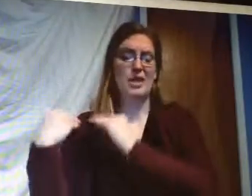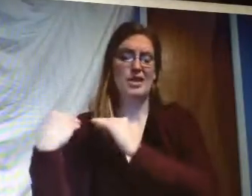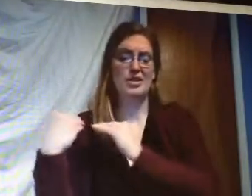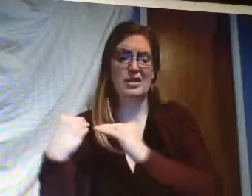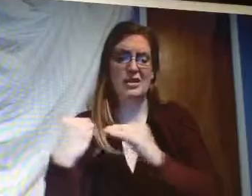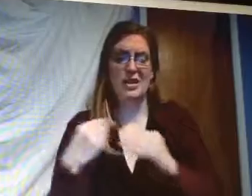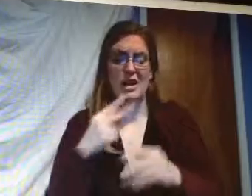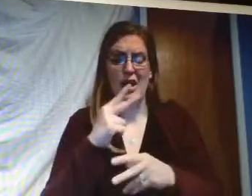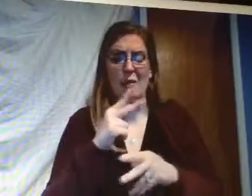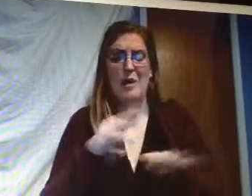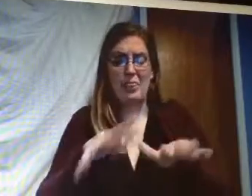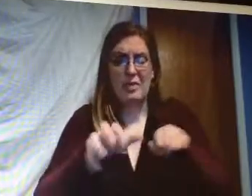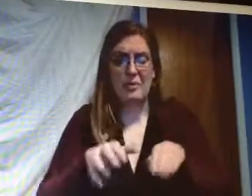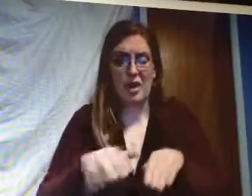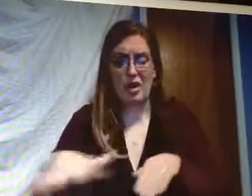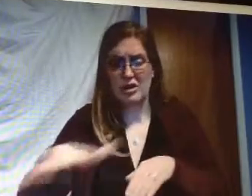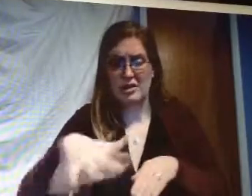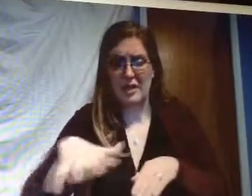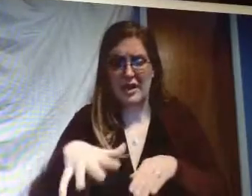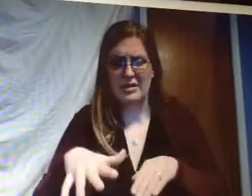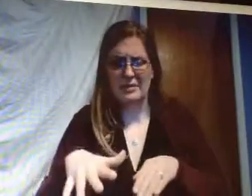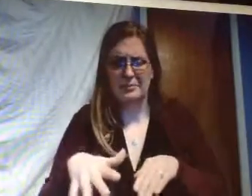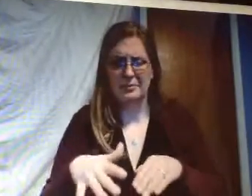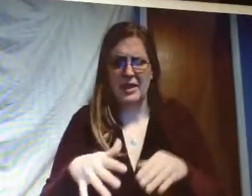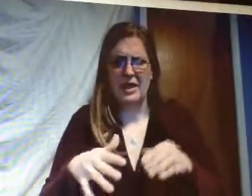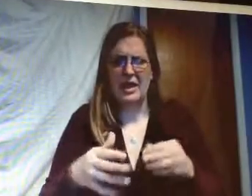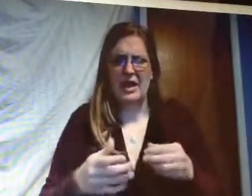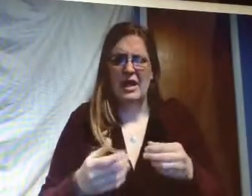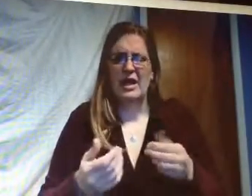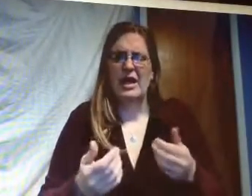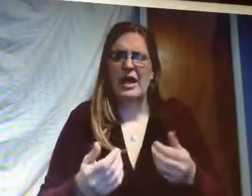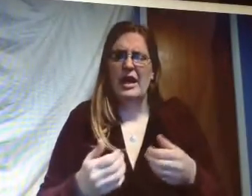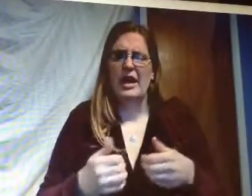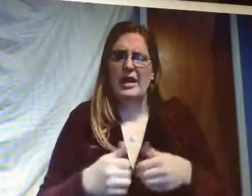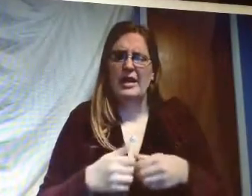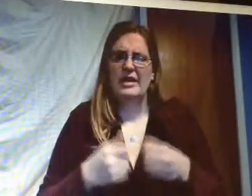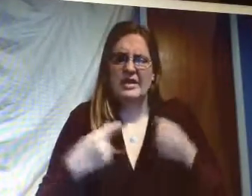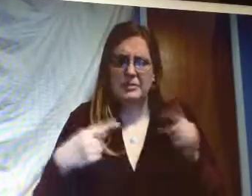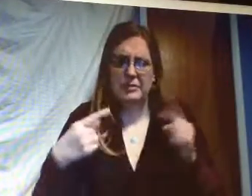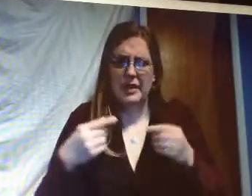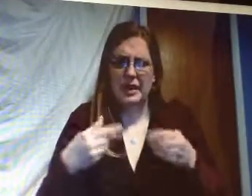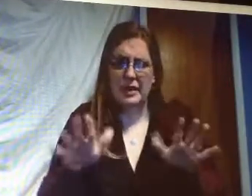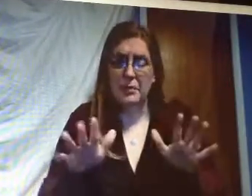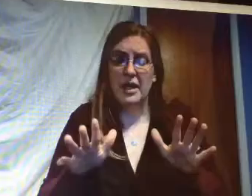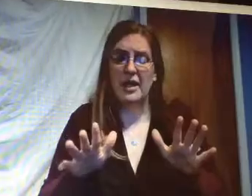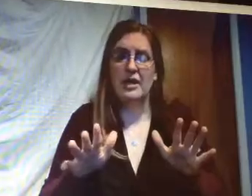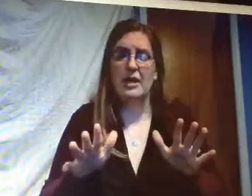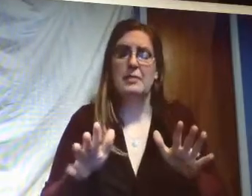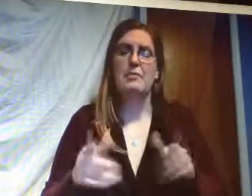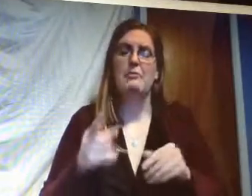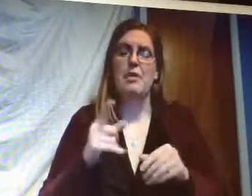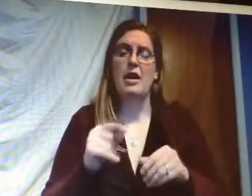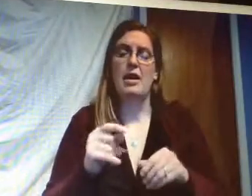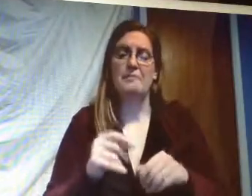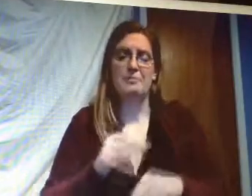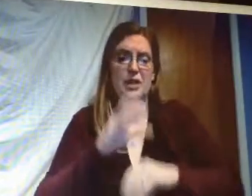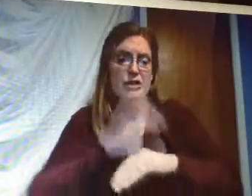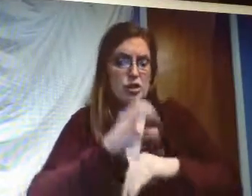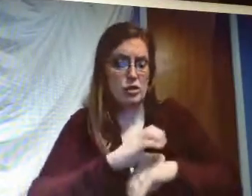responsibility or liability for that part to take care of and it's